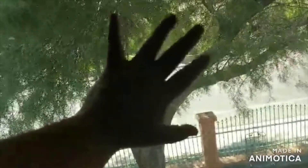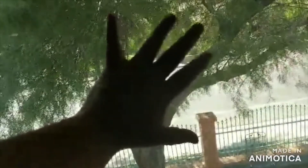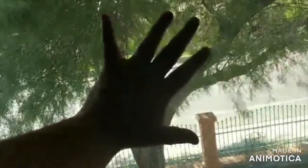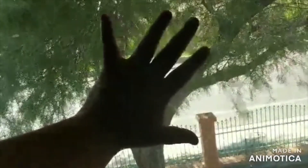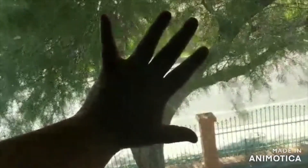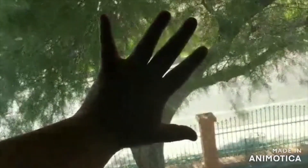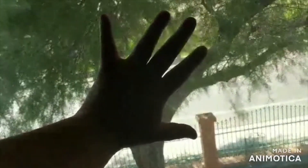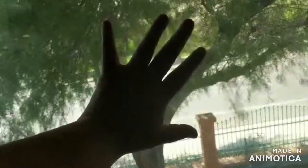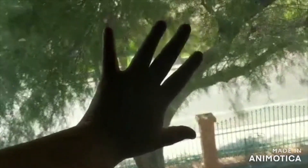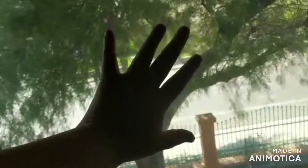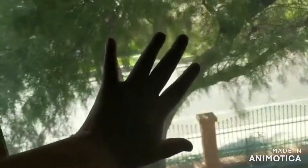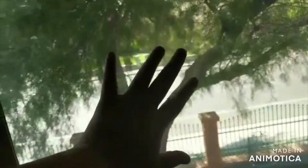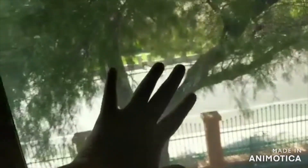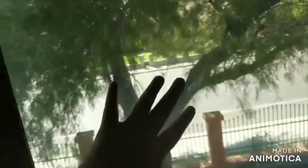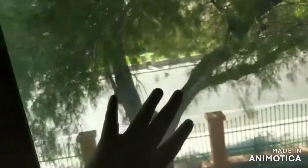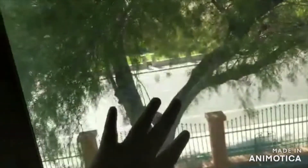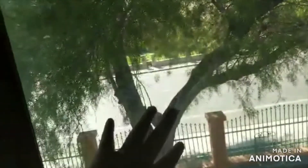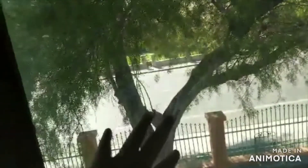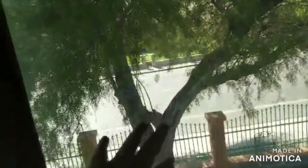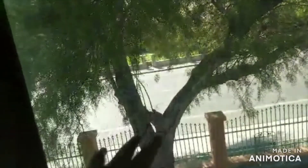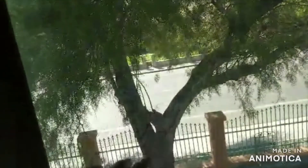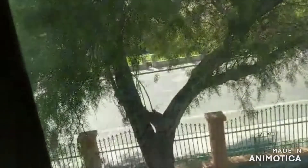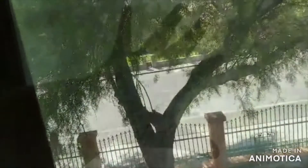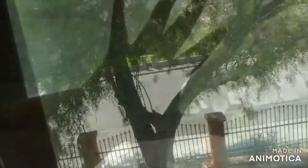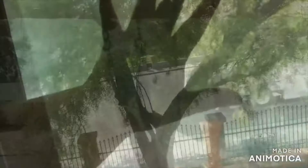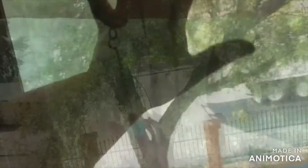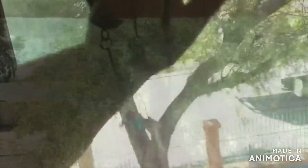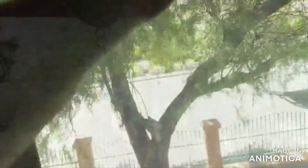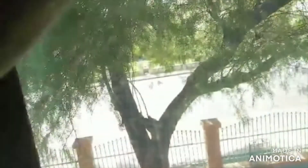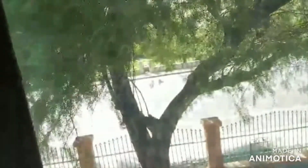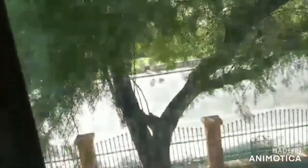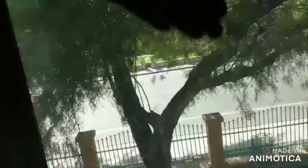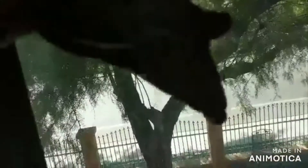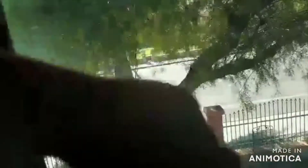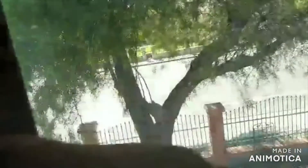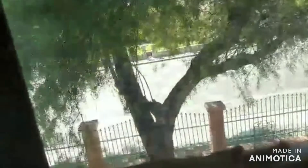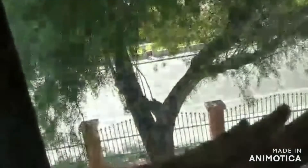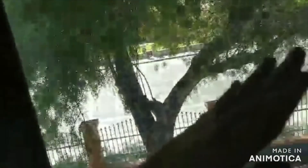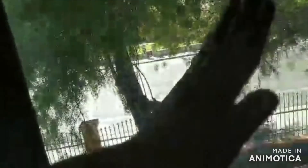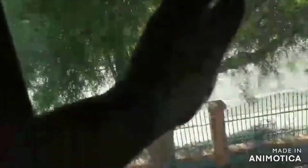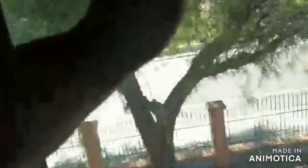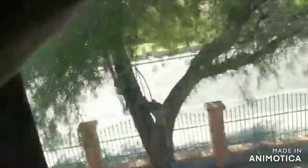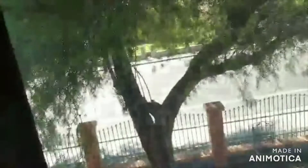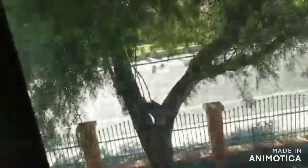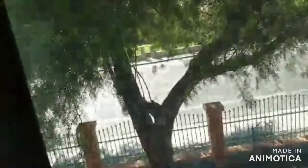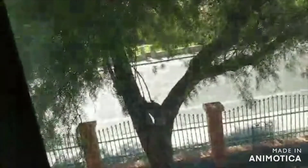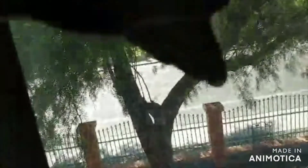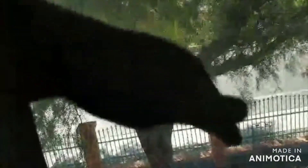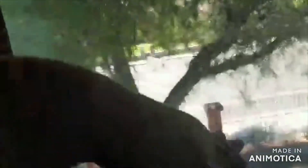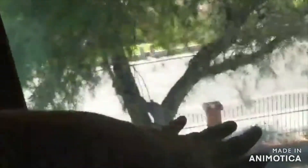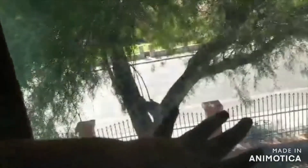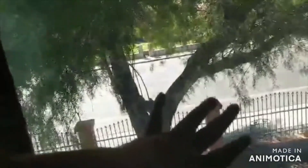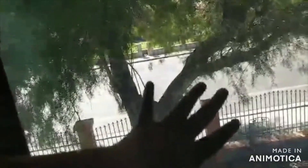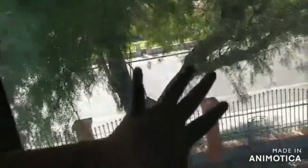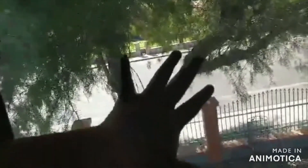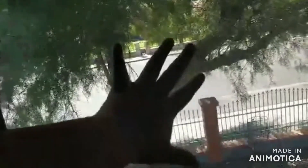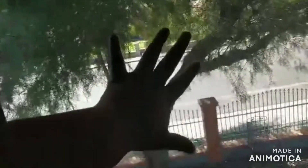healing showering laughing and living to the fullest food all things make my mind